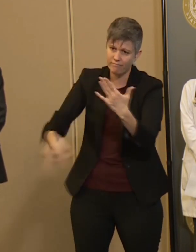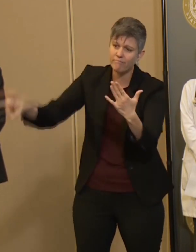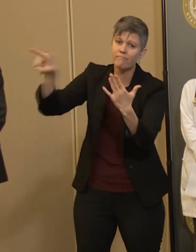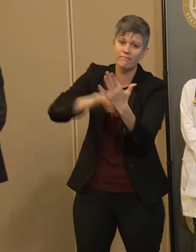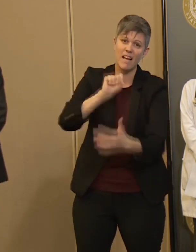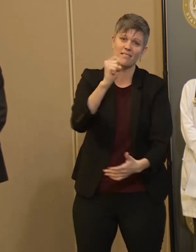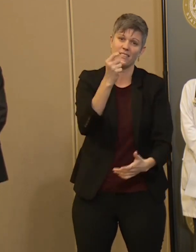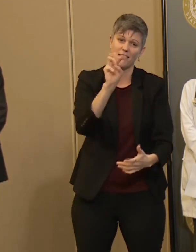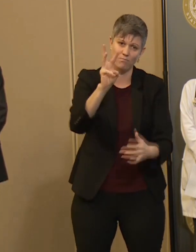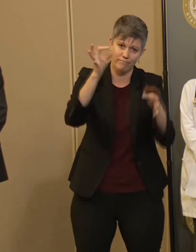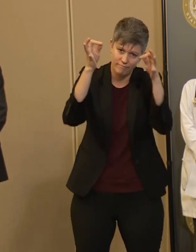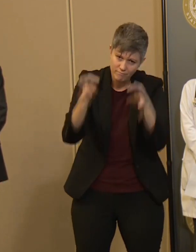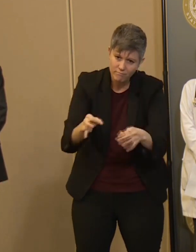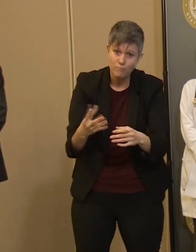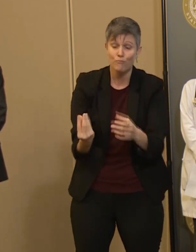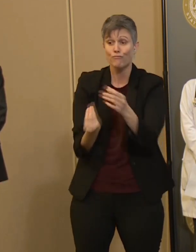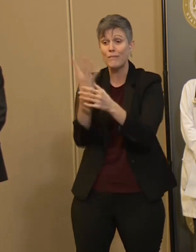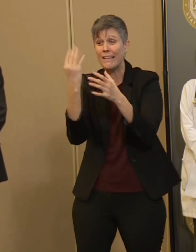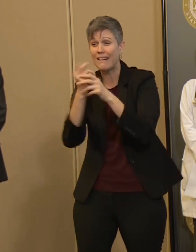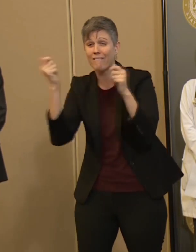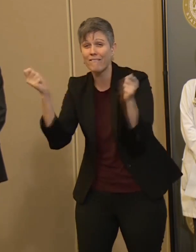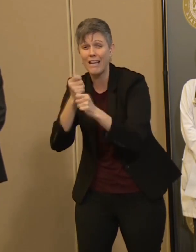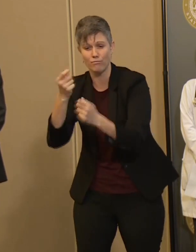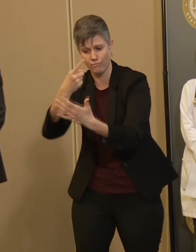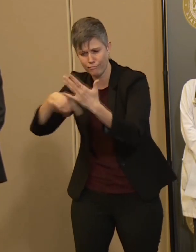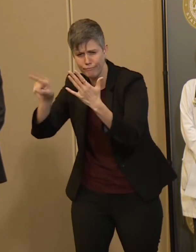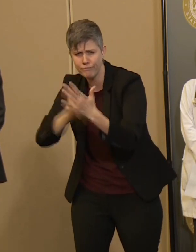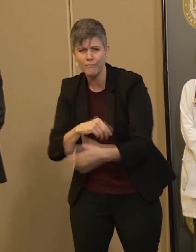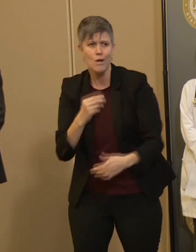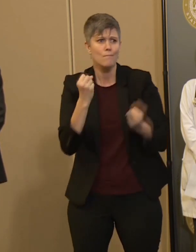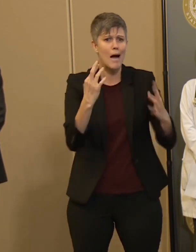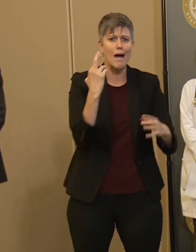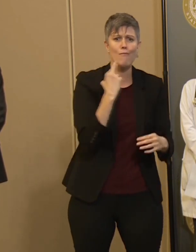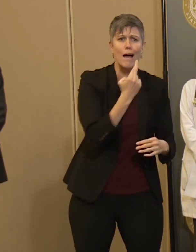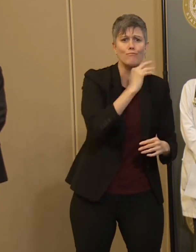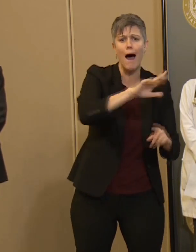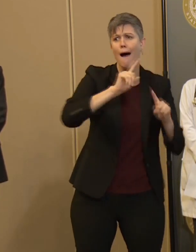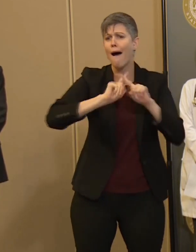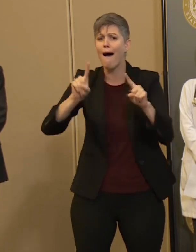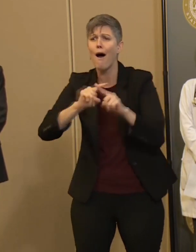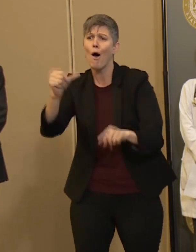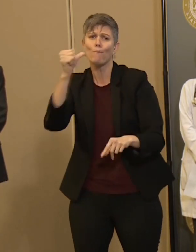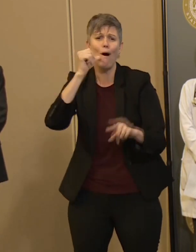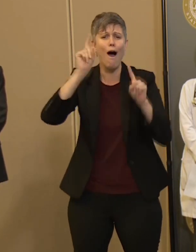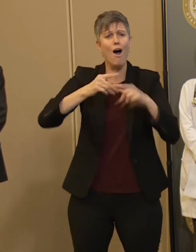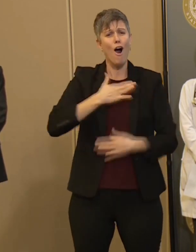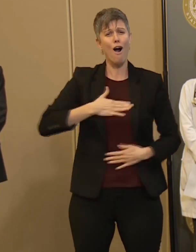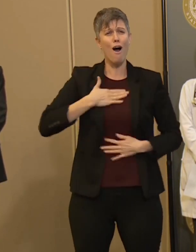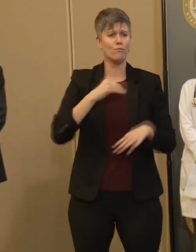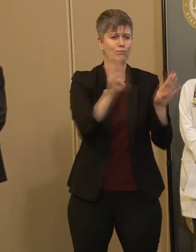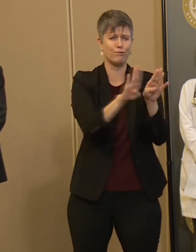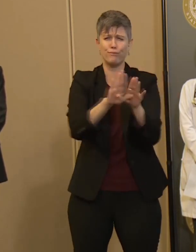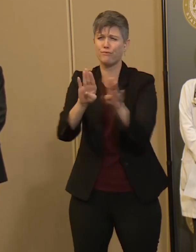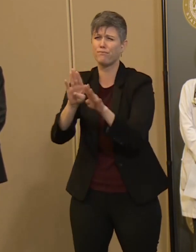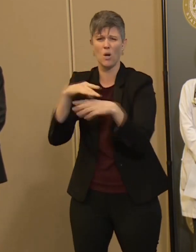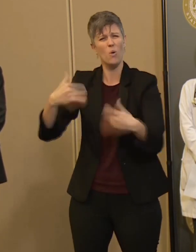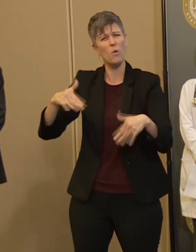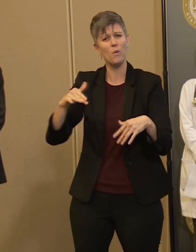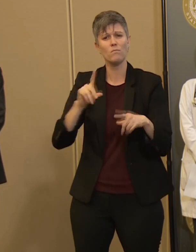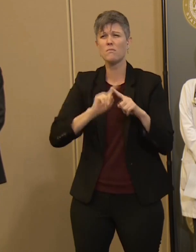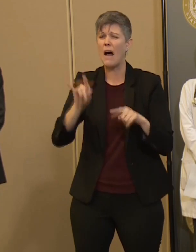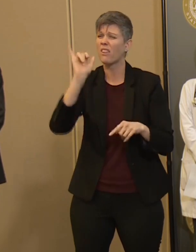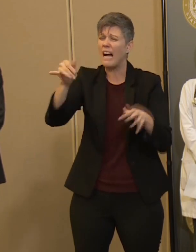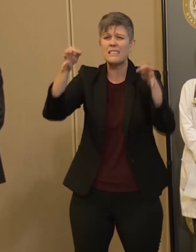festival, closing restaurants, dining rooms and bars and businesses. But these decisions are not as